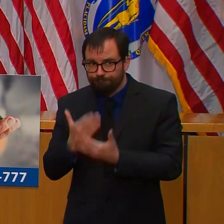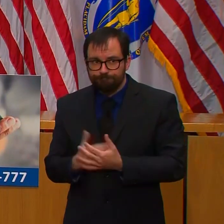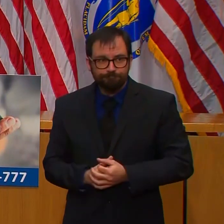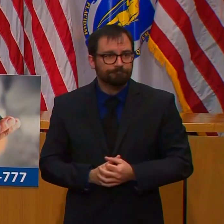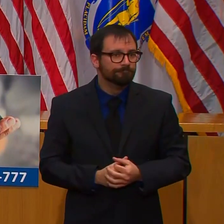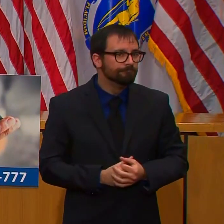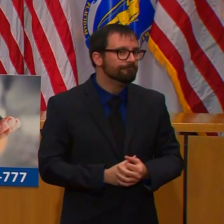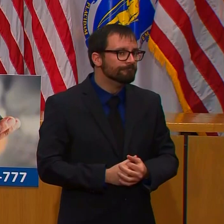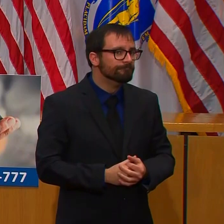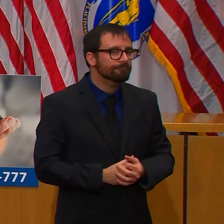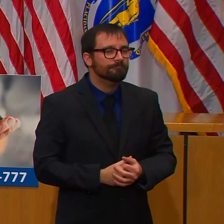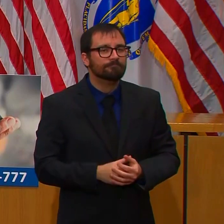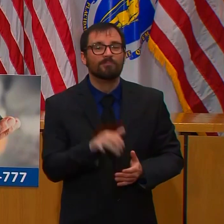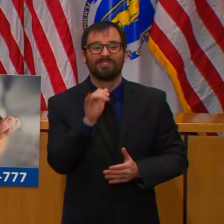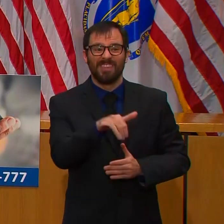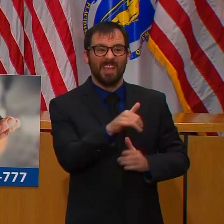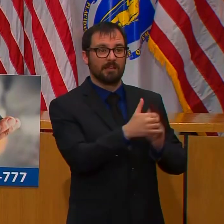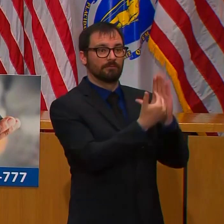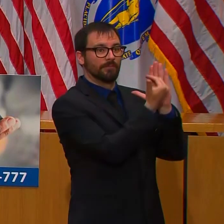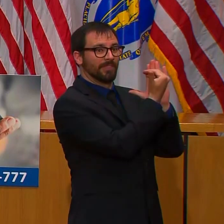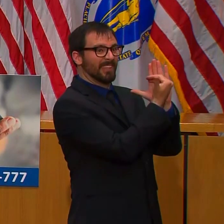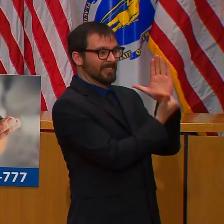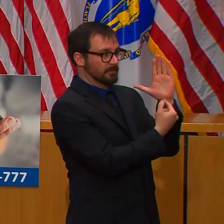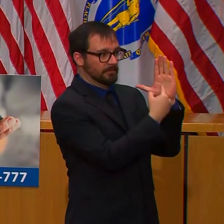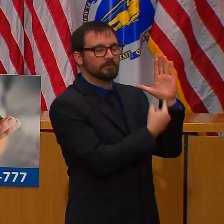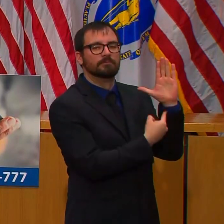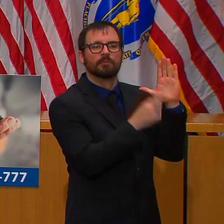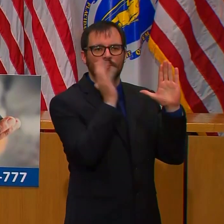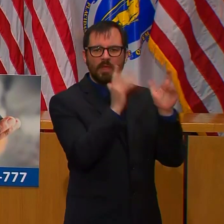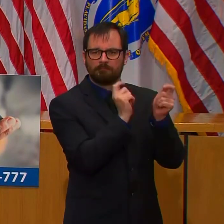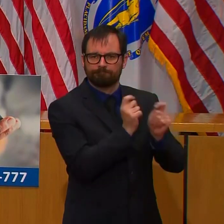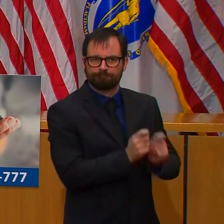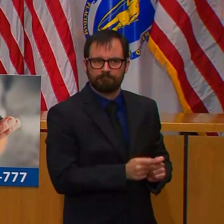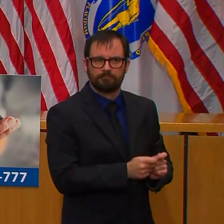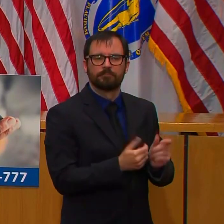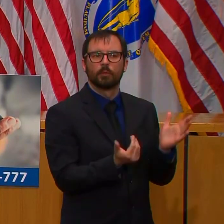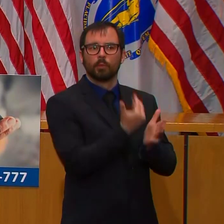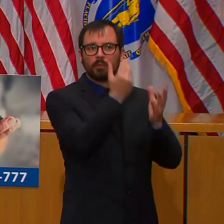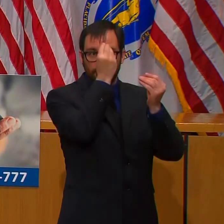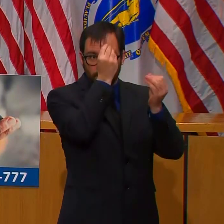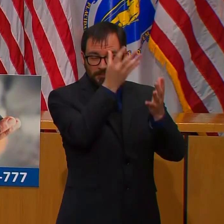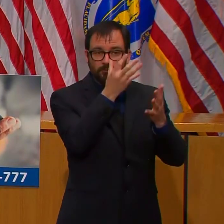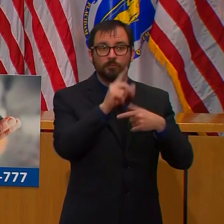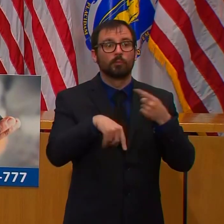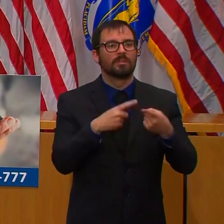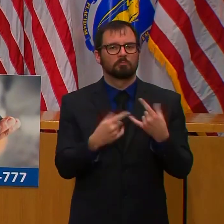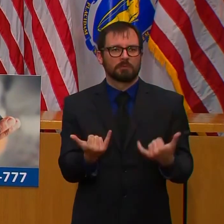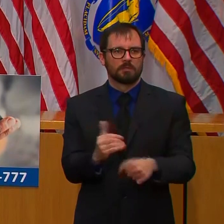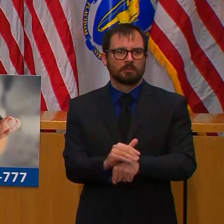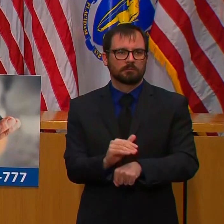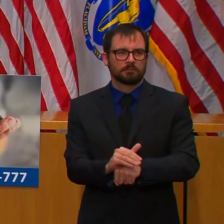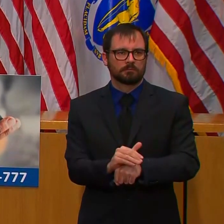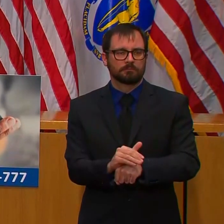today at www.mass.gov slash COVID-19.